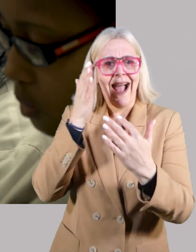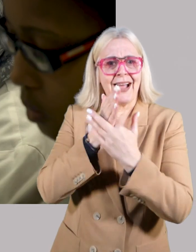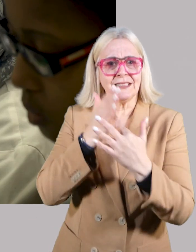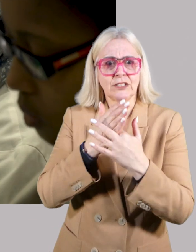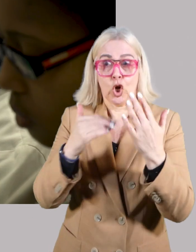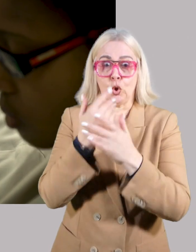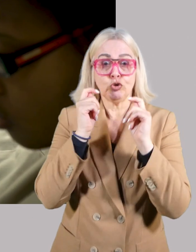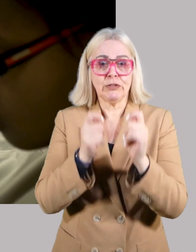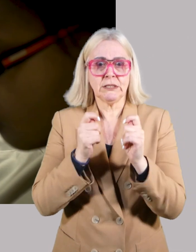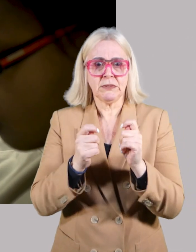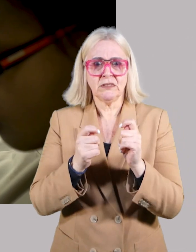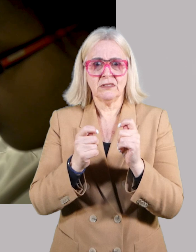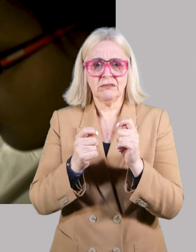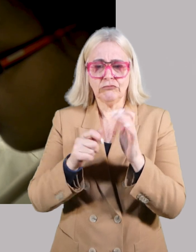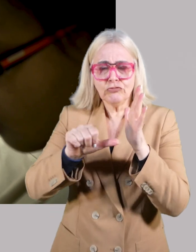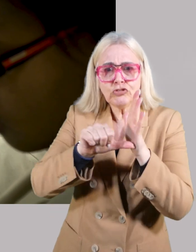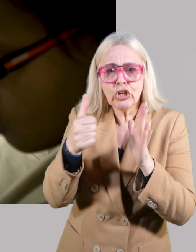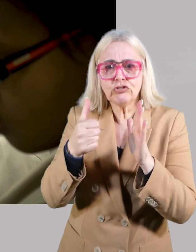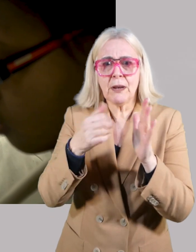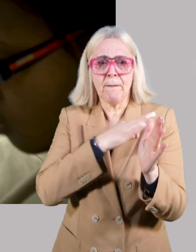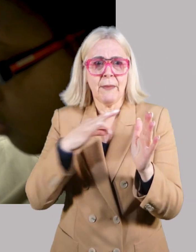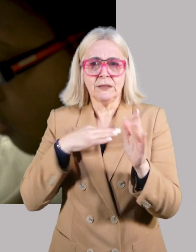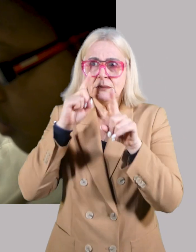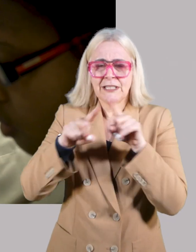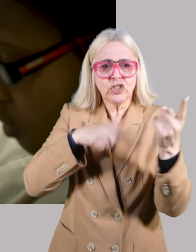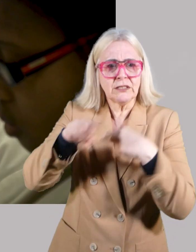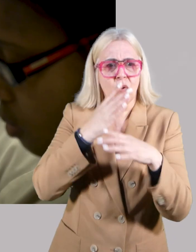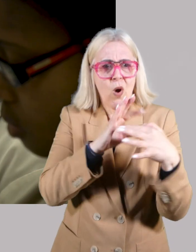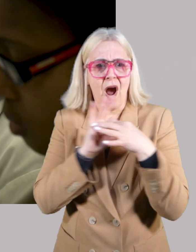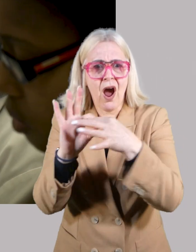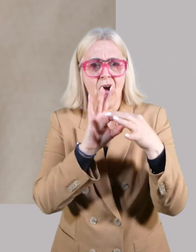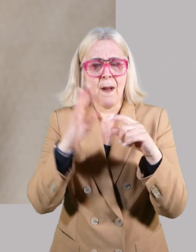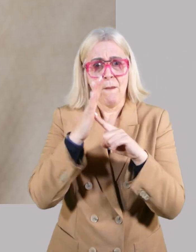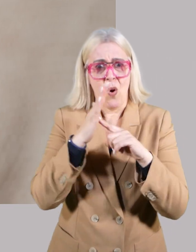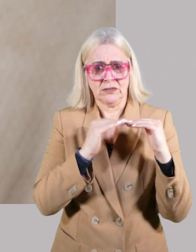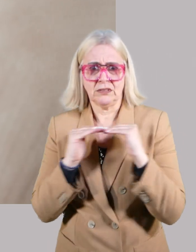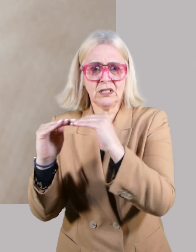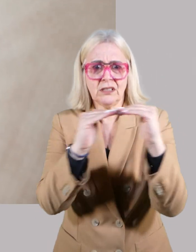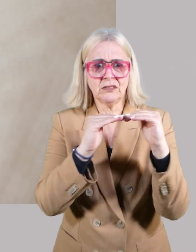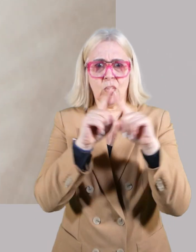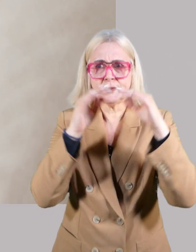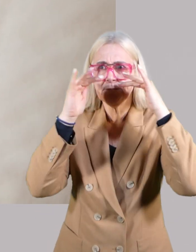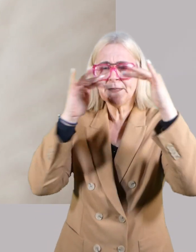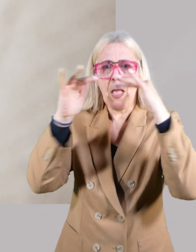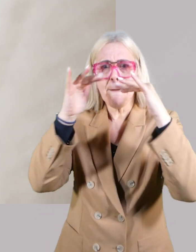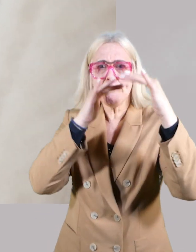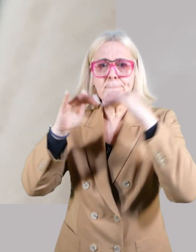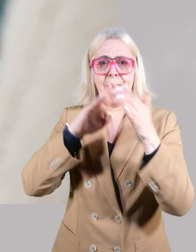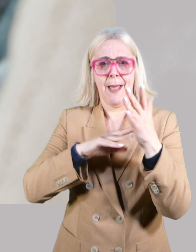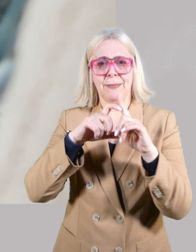access to these new drugs, fostering interdisciplinary collaboration between surgeons and medical specialists, will